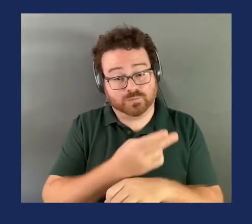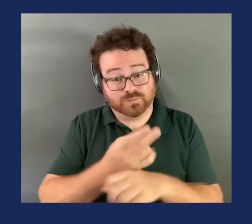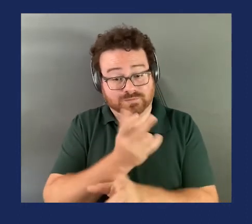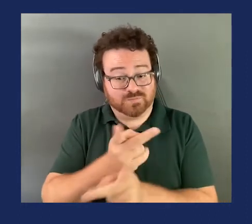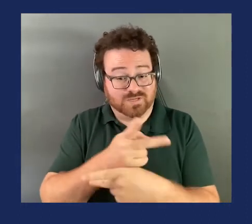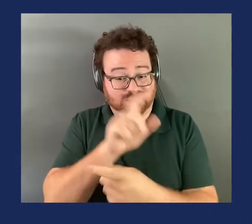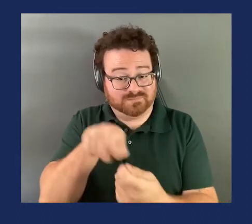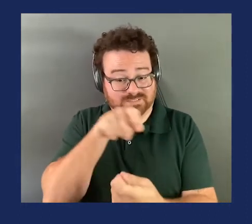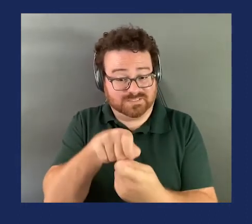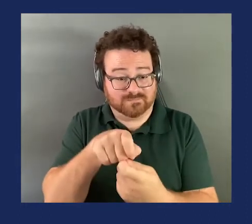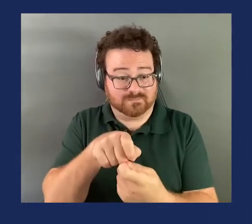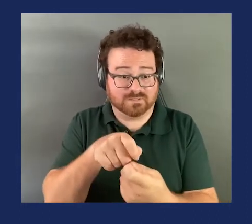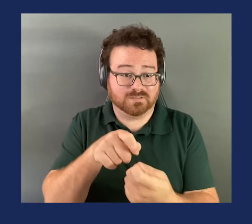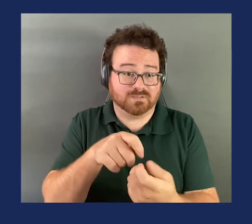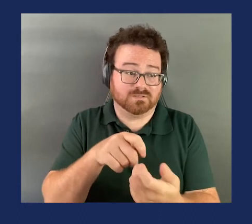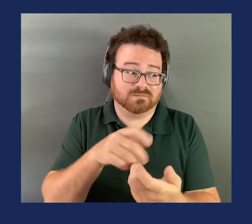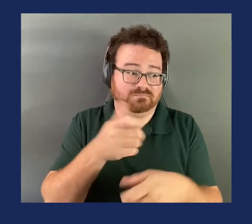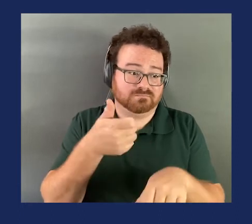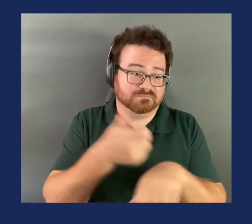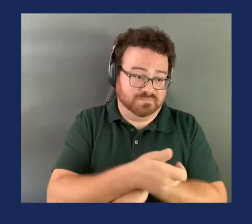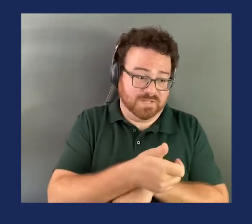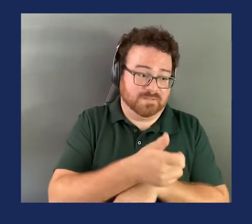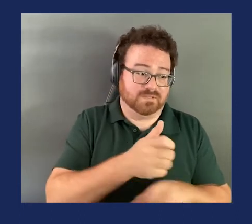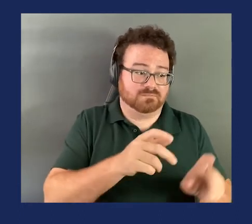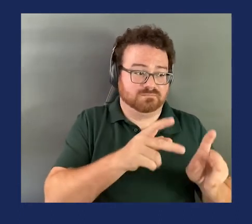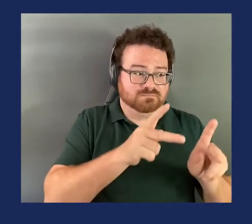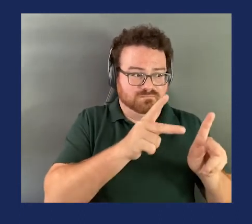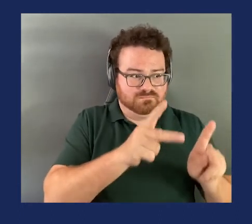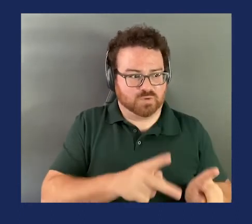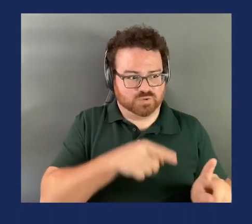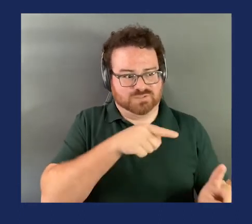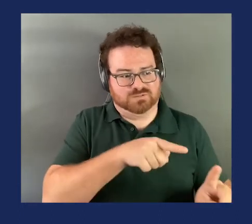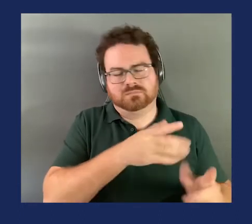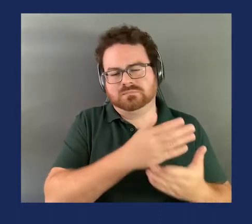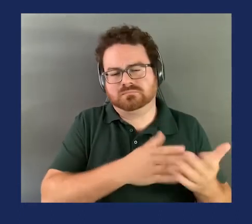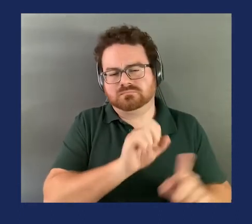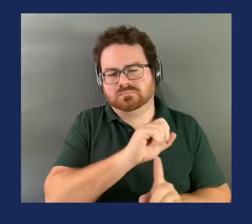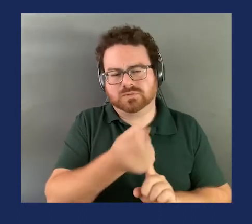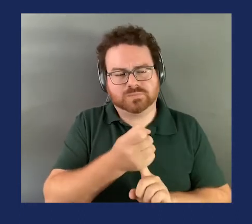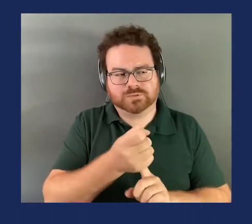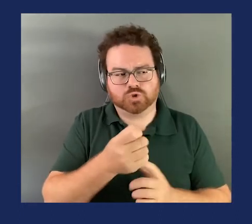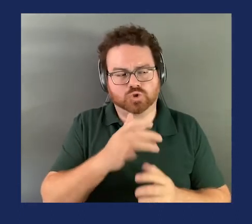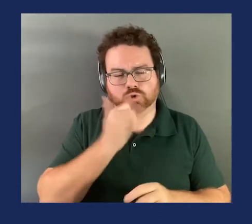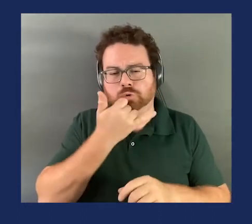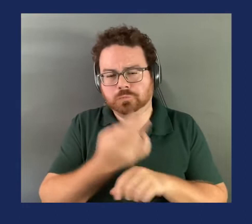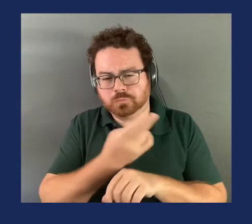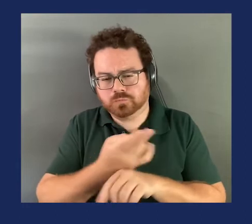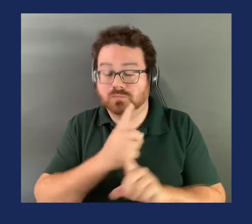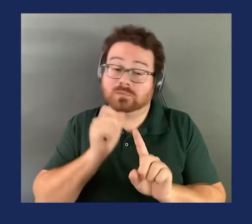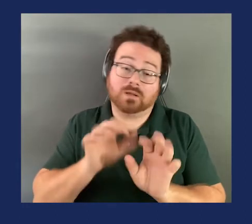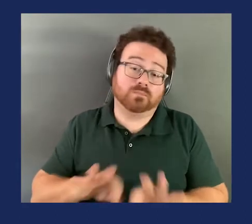is necessarily victim blaming. there are situations for misuse. Again, not relevant exactly here,